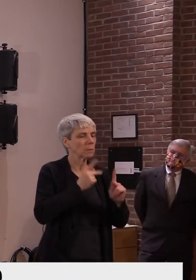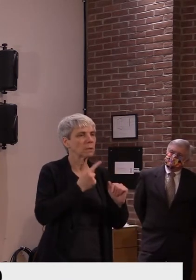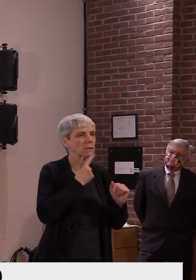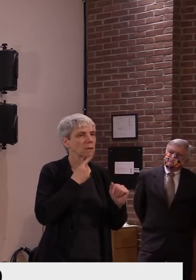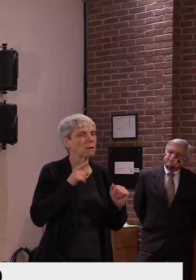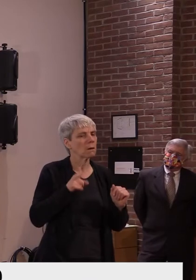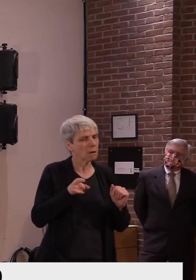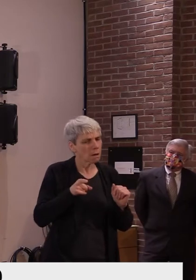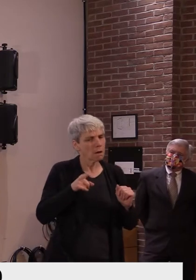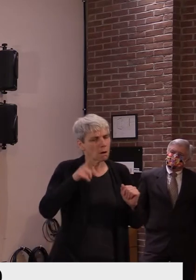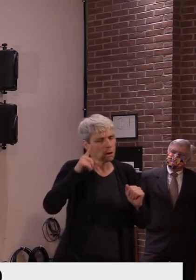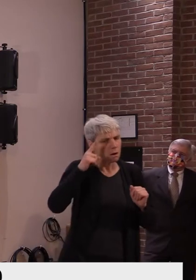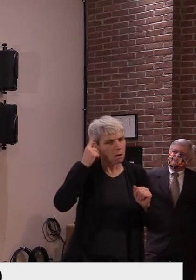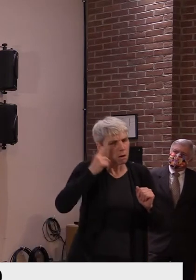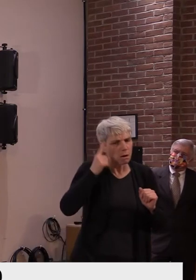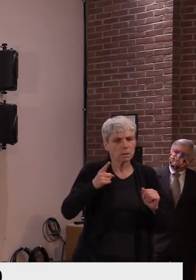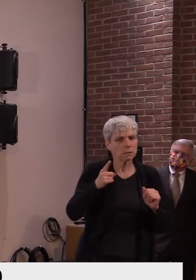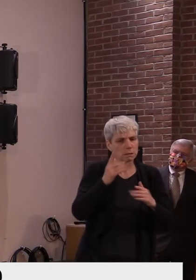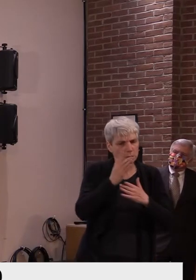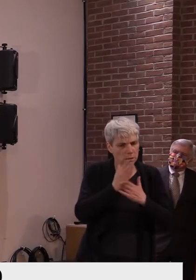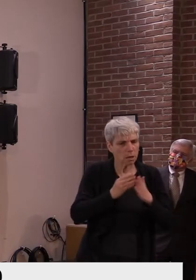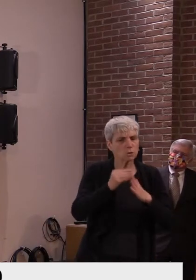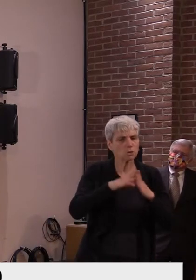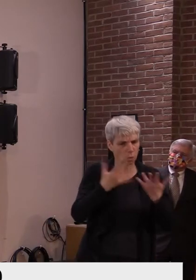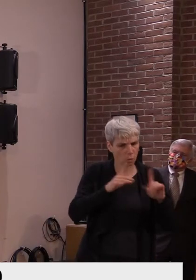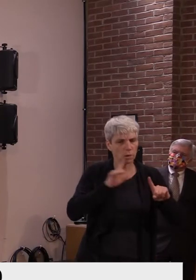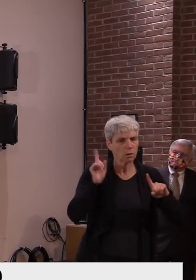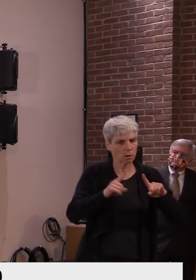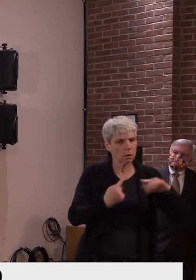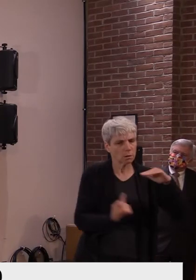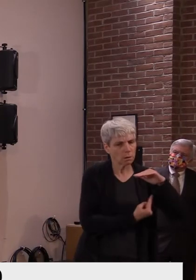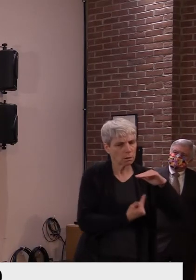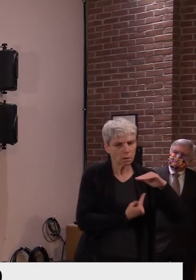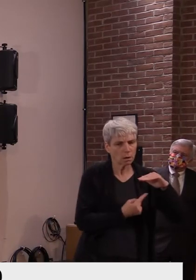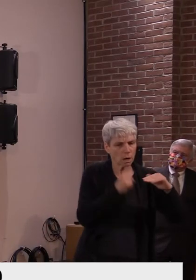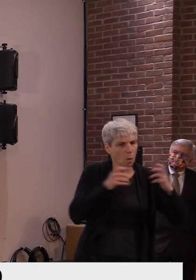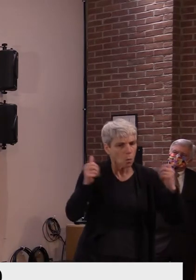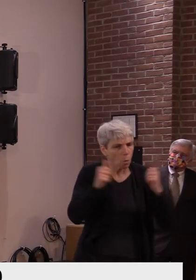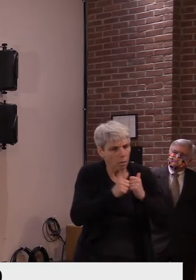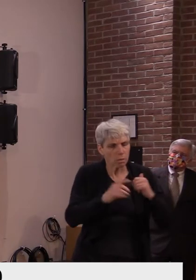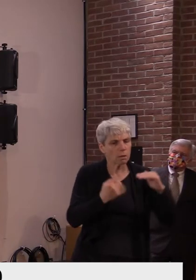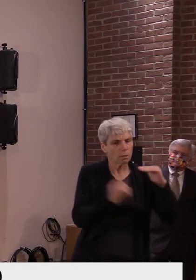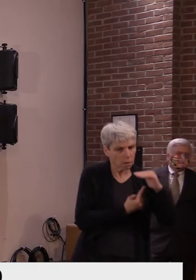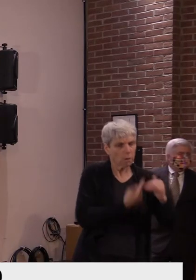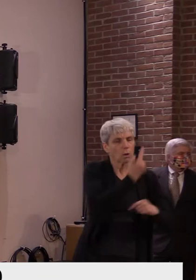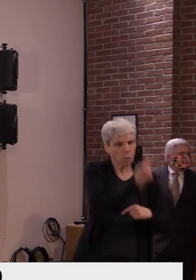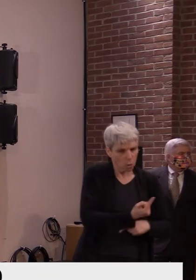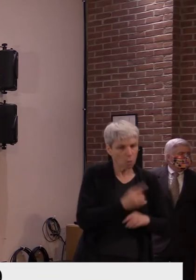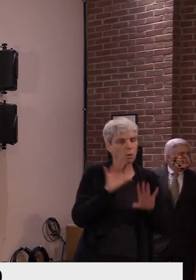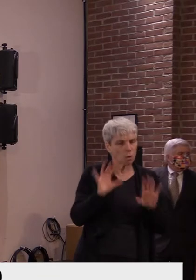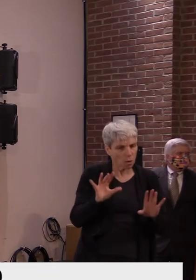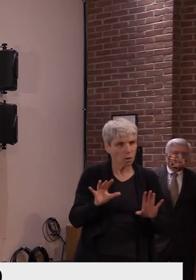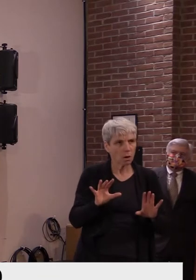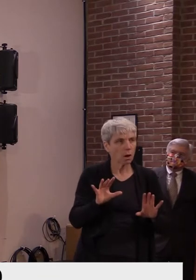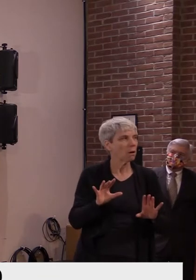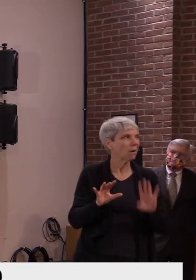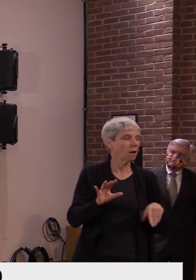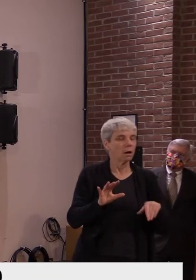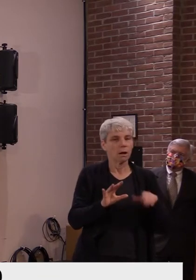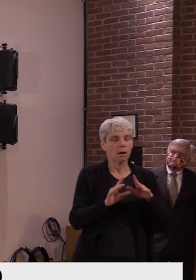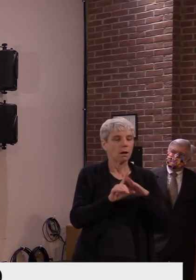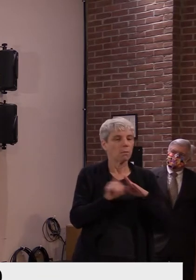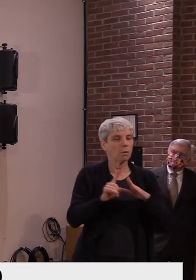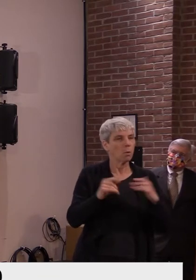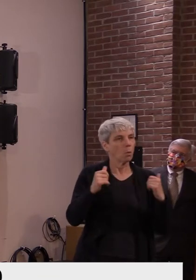supposed to be quarantining were quarantining effectively, and, uh, I'll have to let the college speak to that more, more clearly.